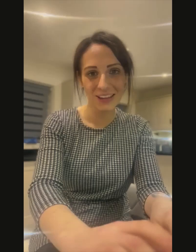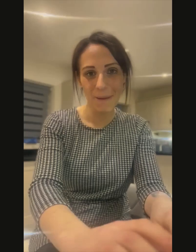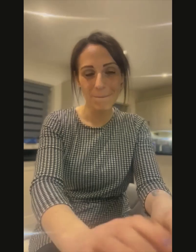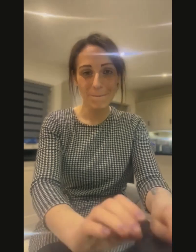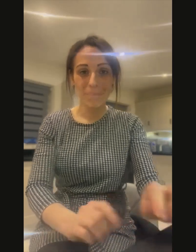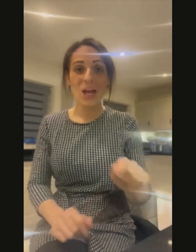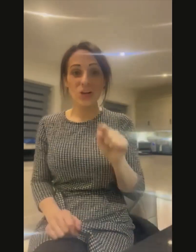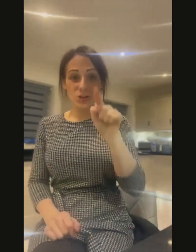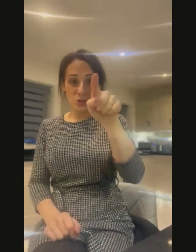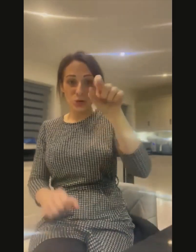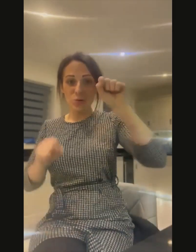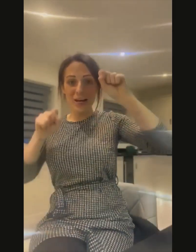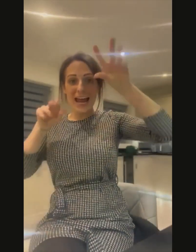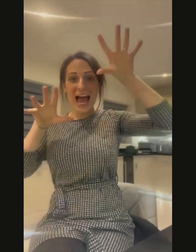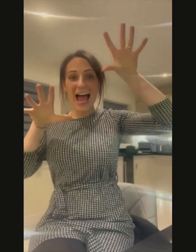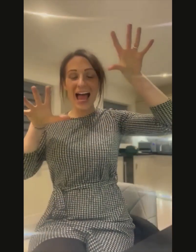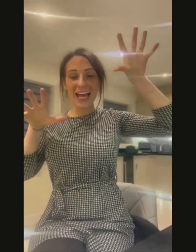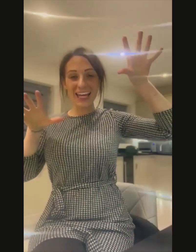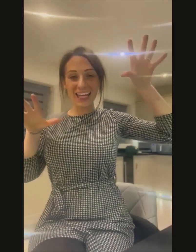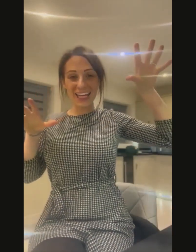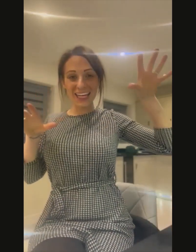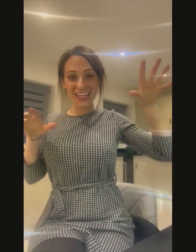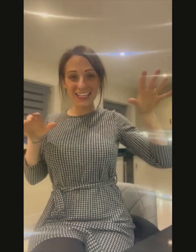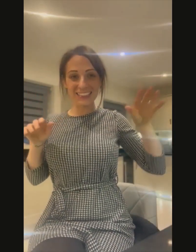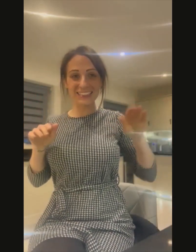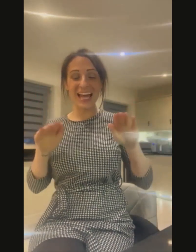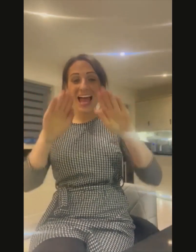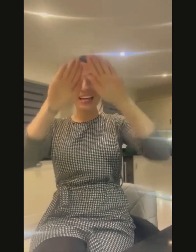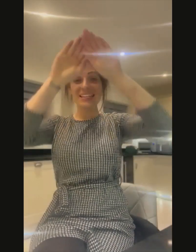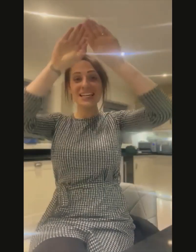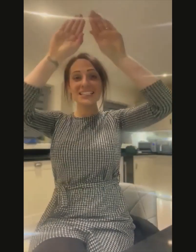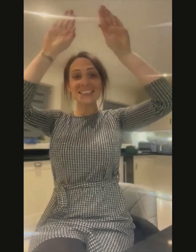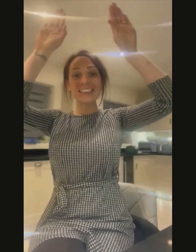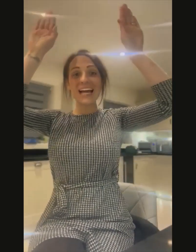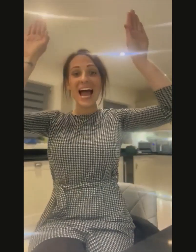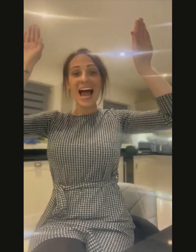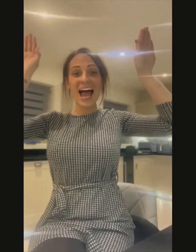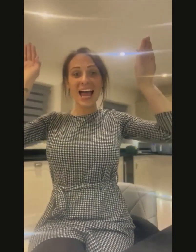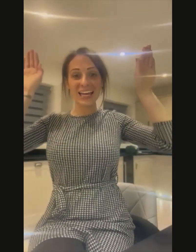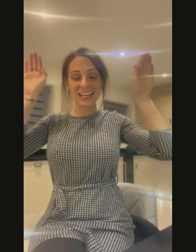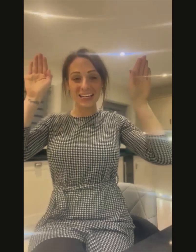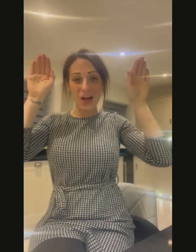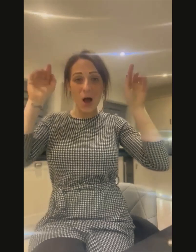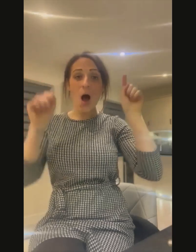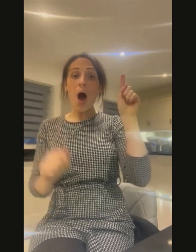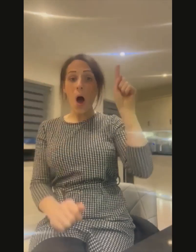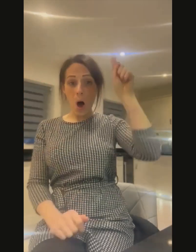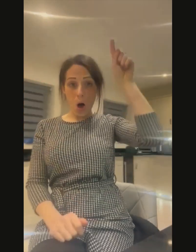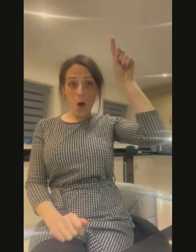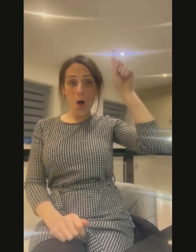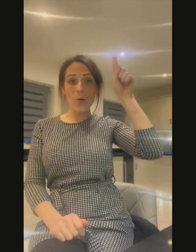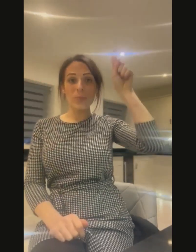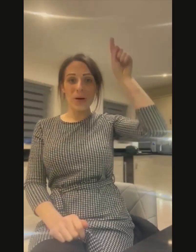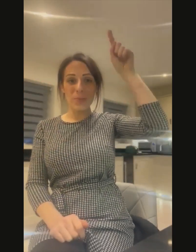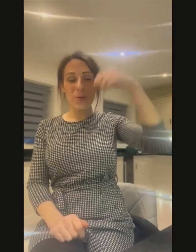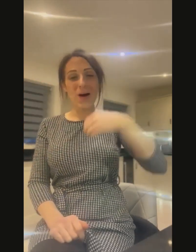You light the skies up above